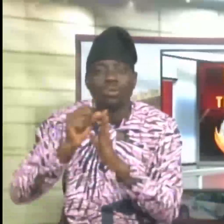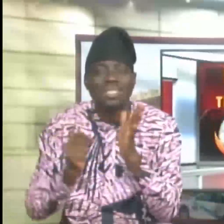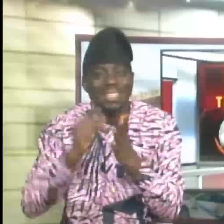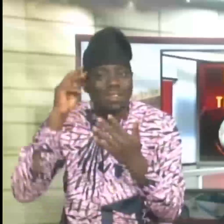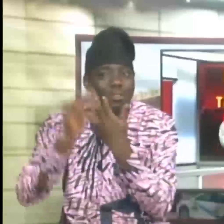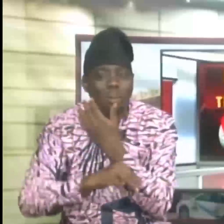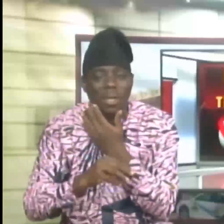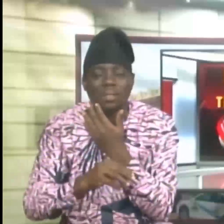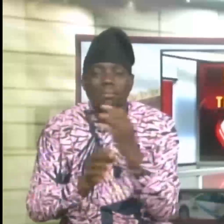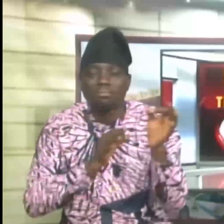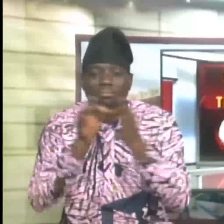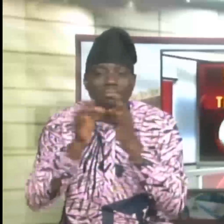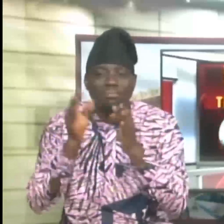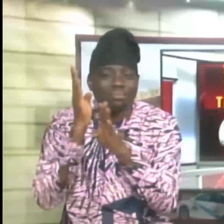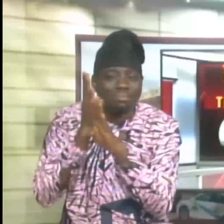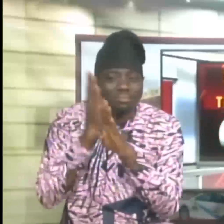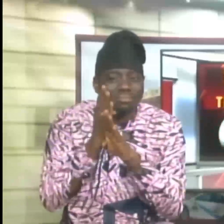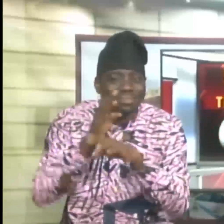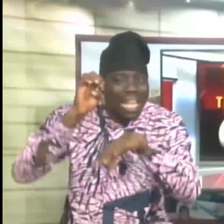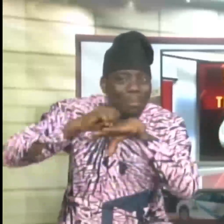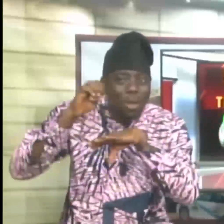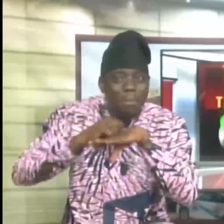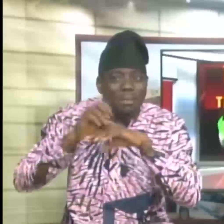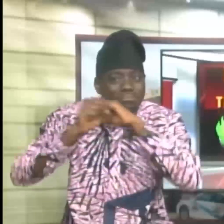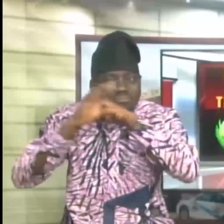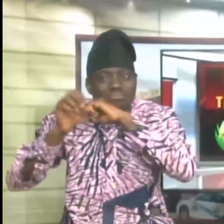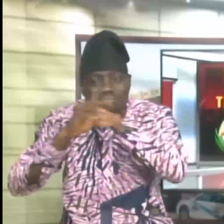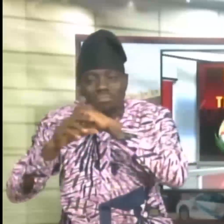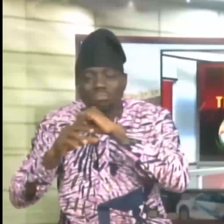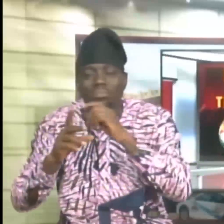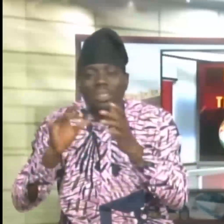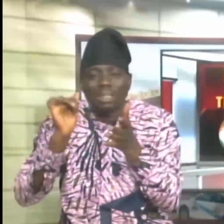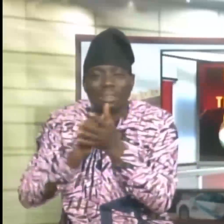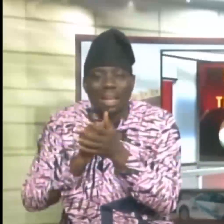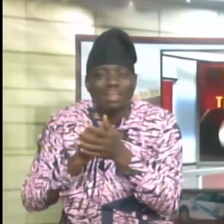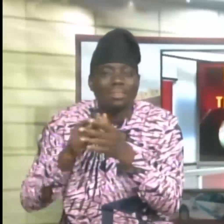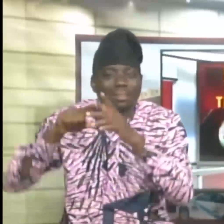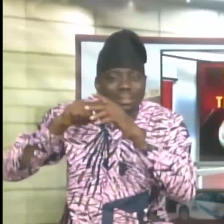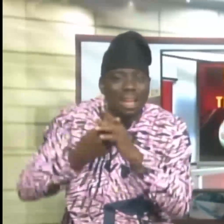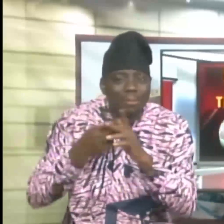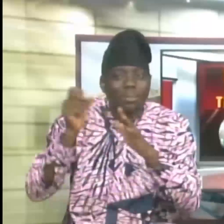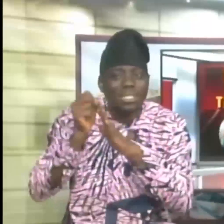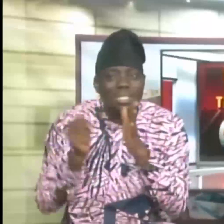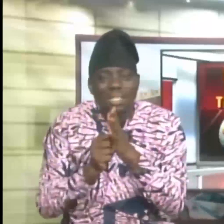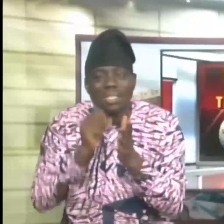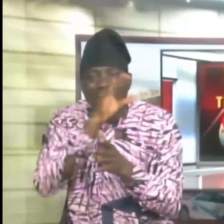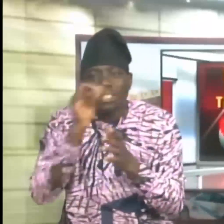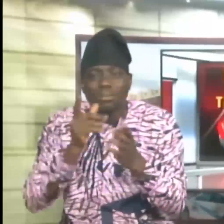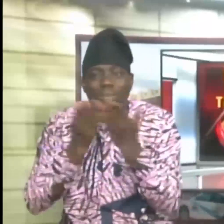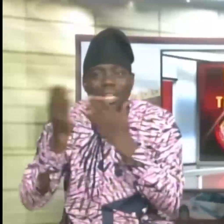repunked an online recruitment advent purported to have emanated from the State Civil Service Commission. In a